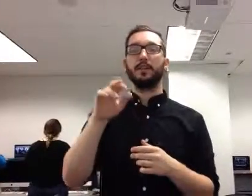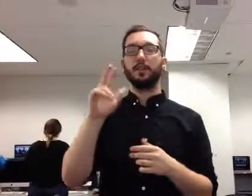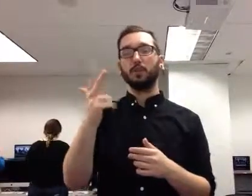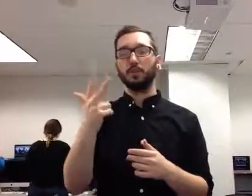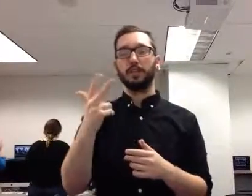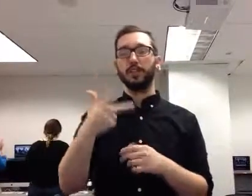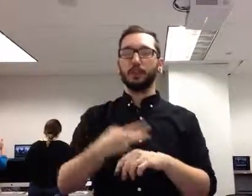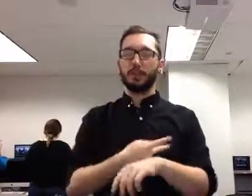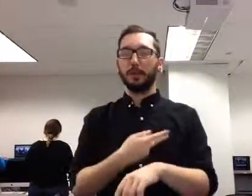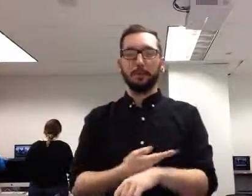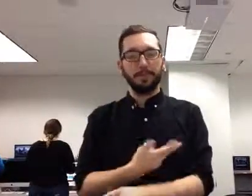Just for the heck of it.